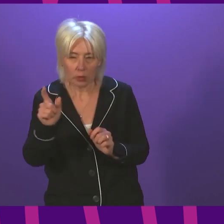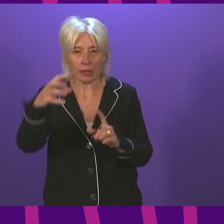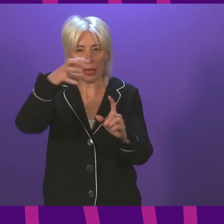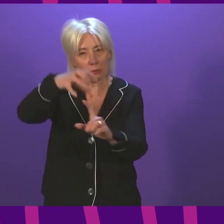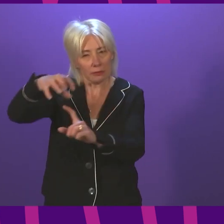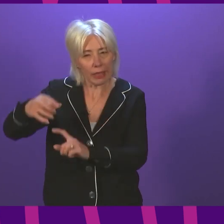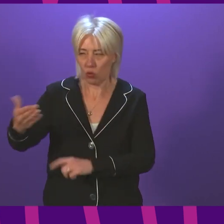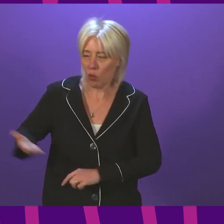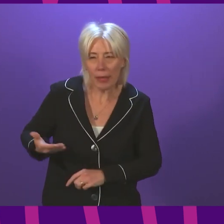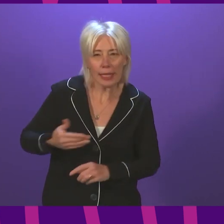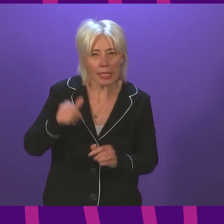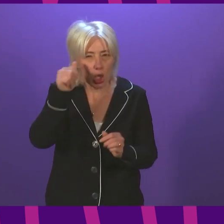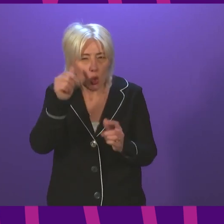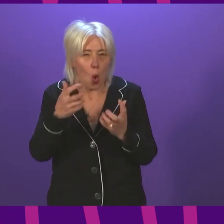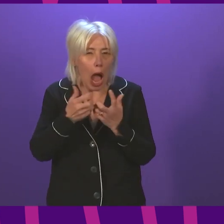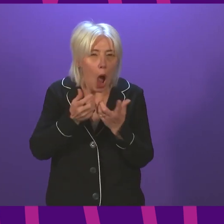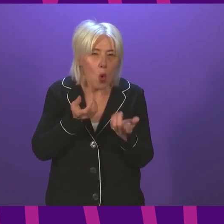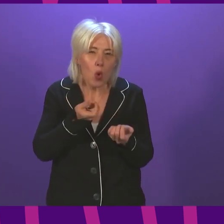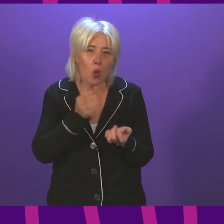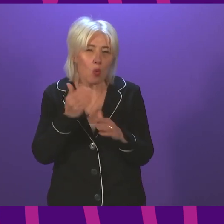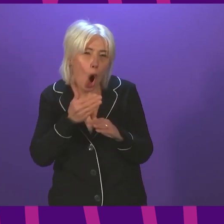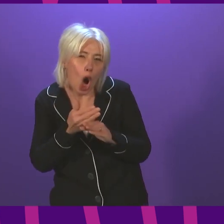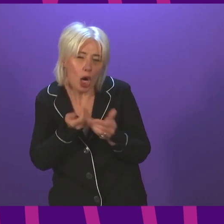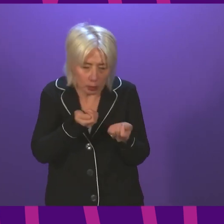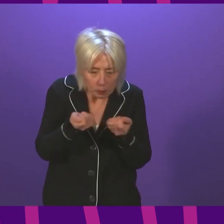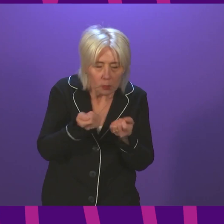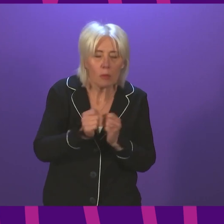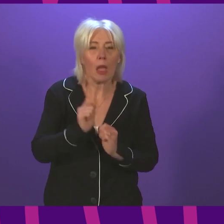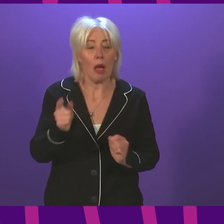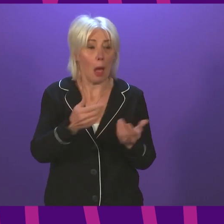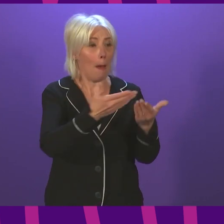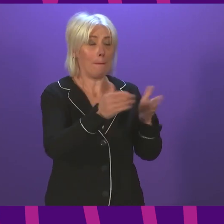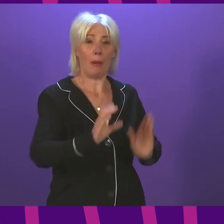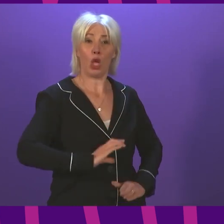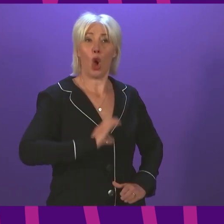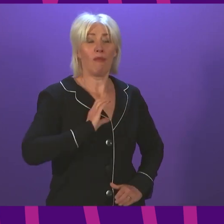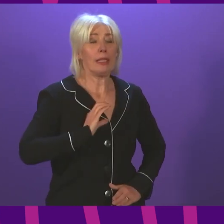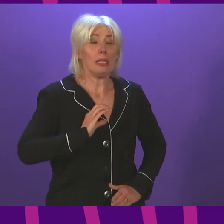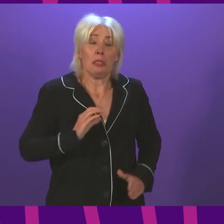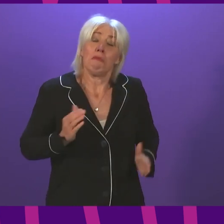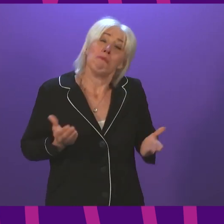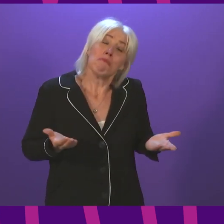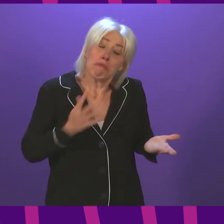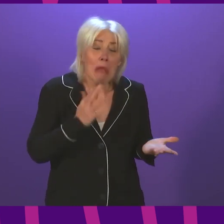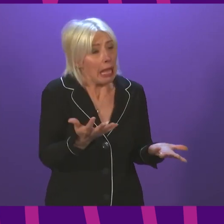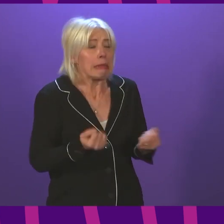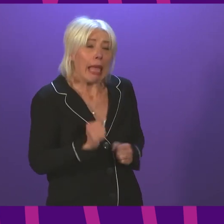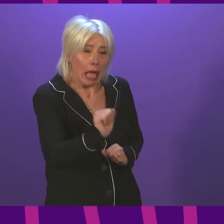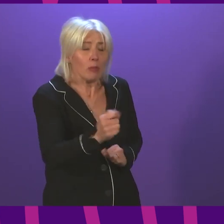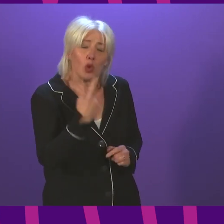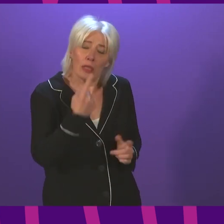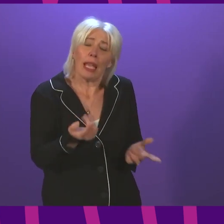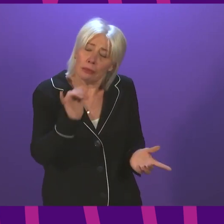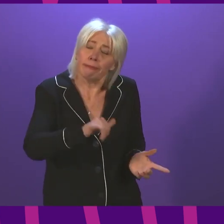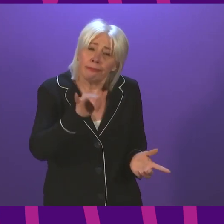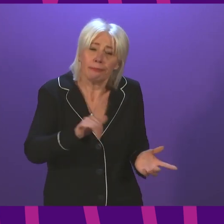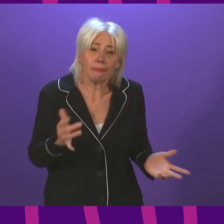requiring to undertake that. In terms of public confidence, I accept the point that Alec Coe-Hamilton has made, which is